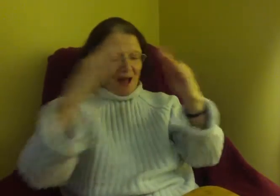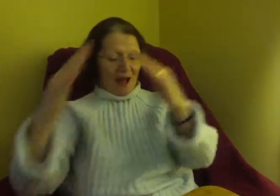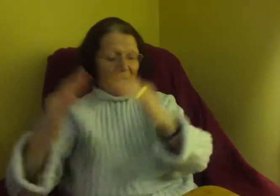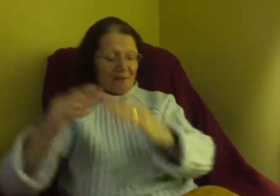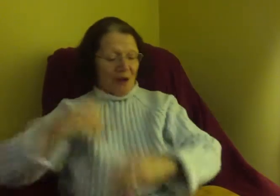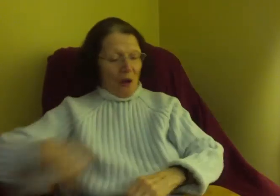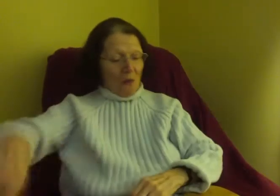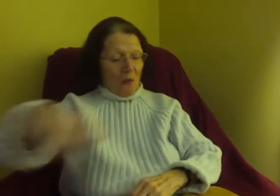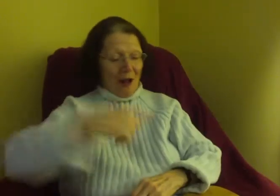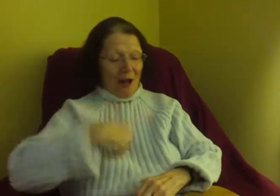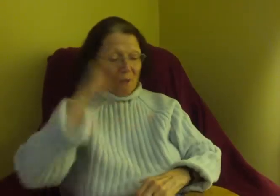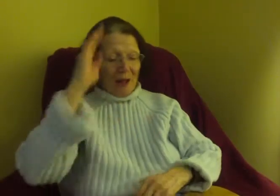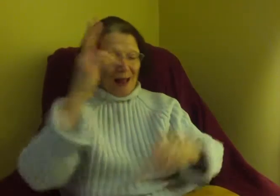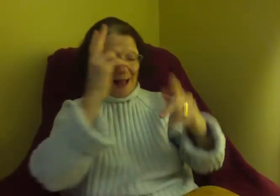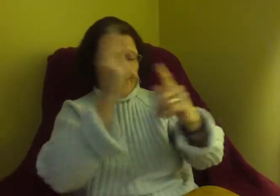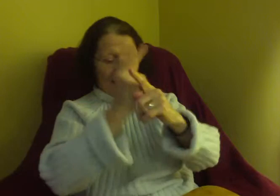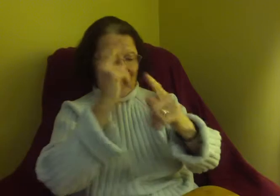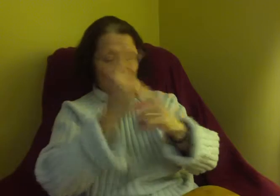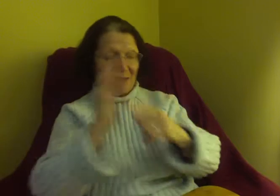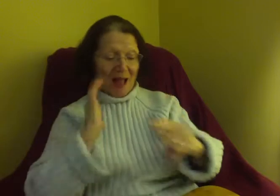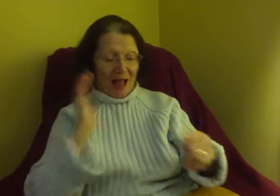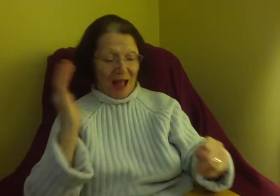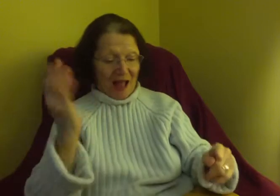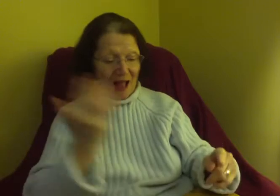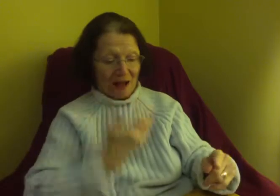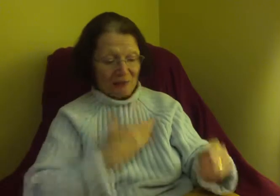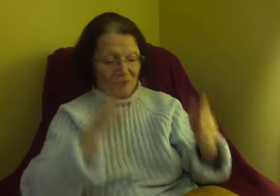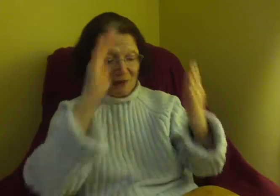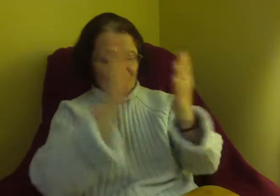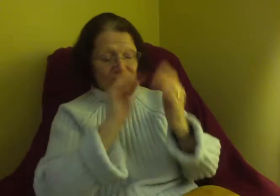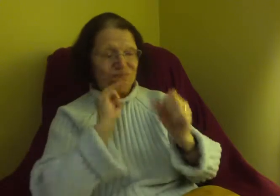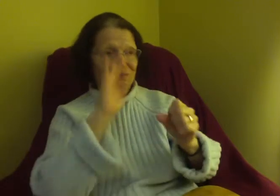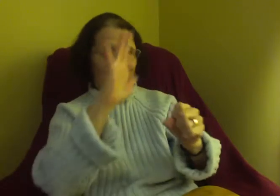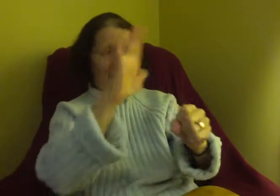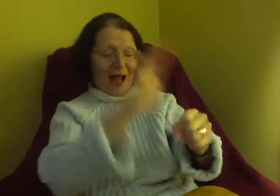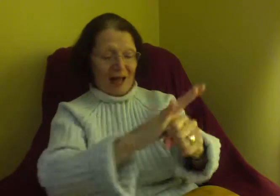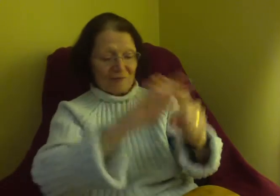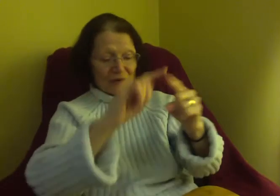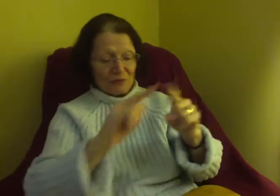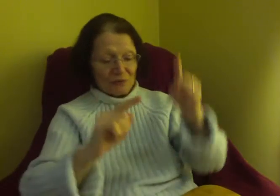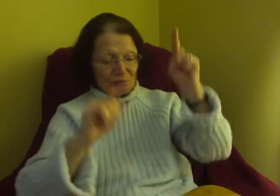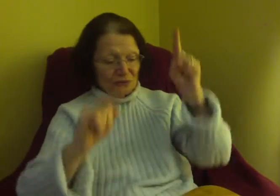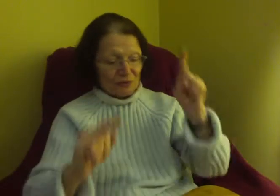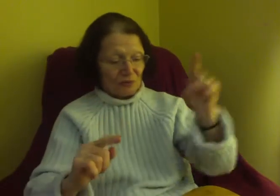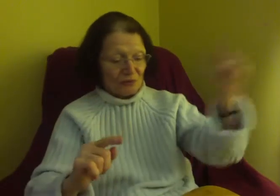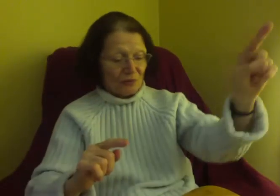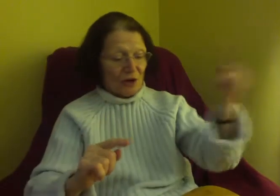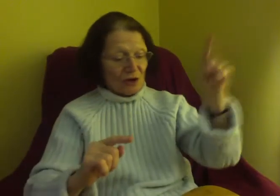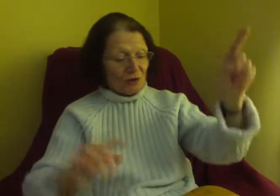I will walk my ass out and play the town and